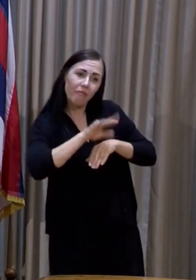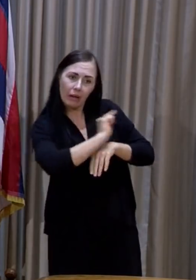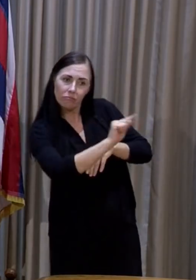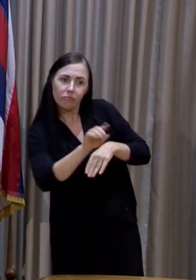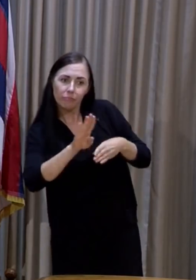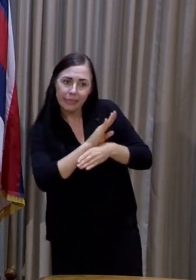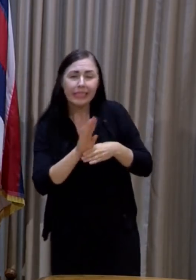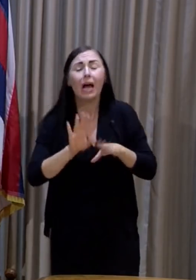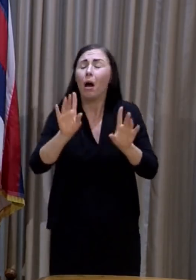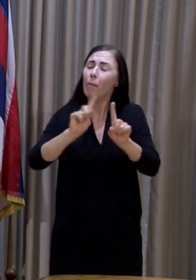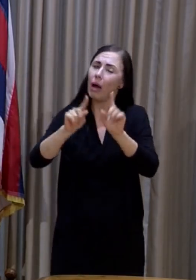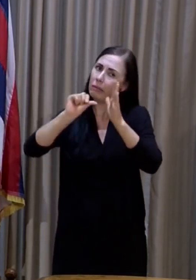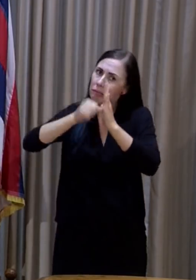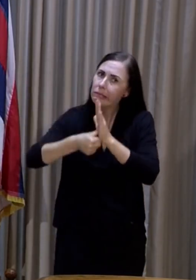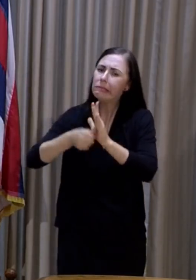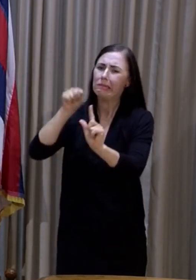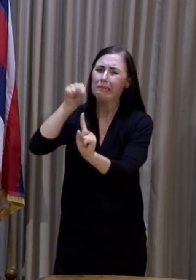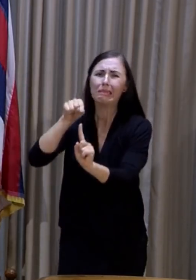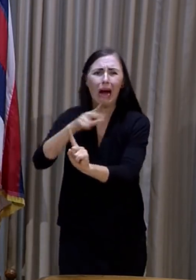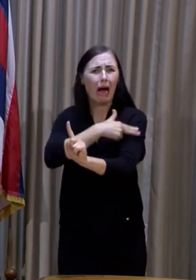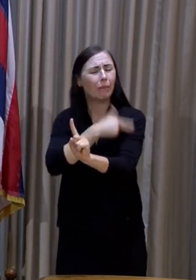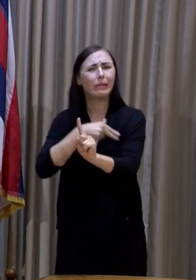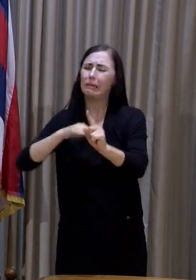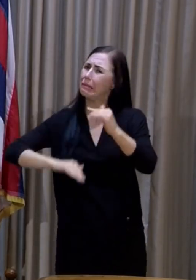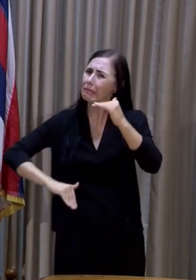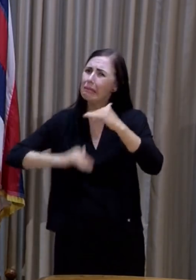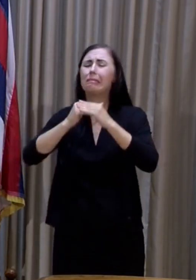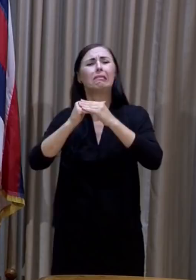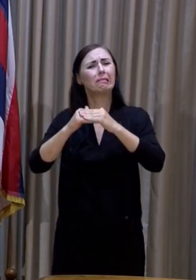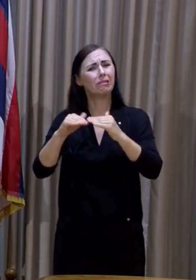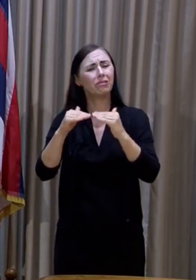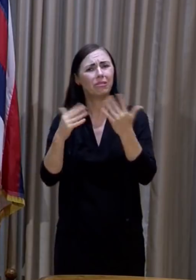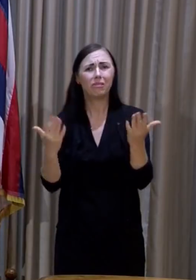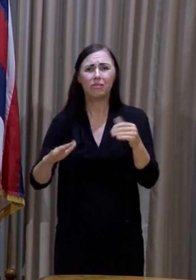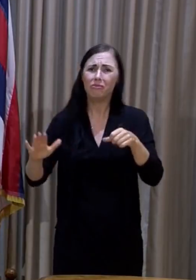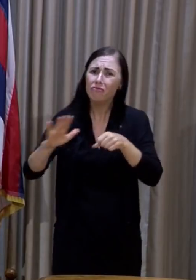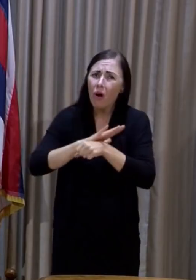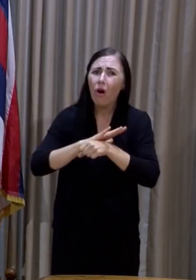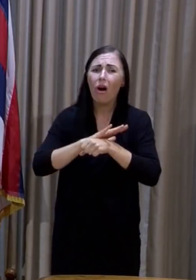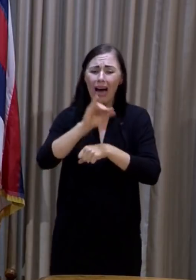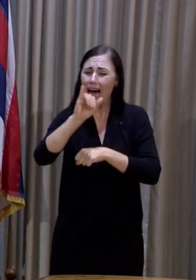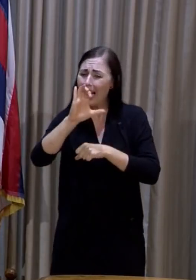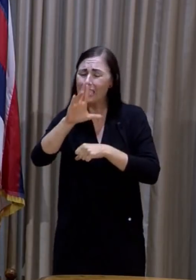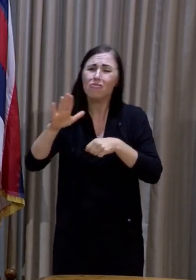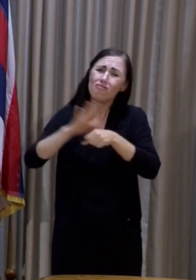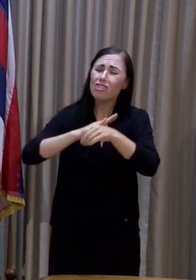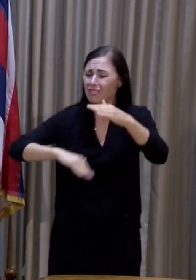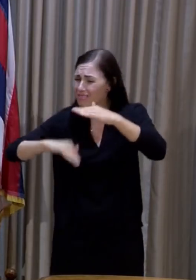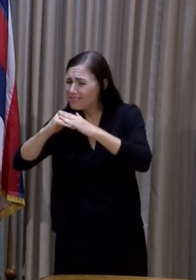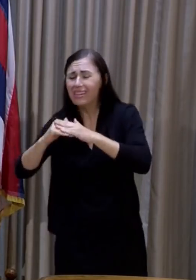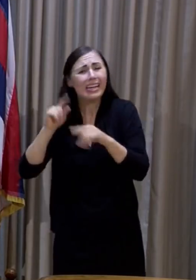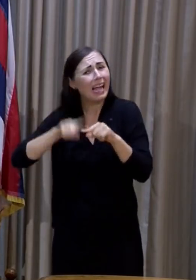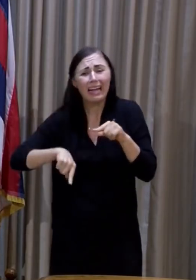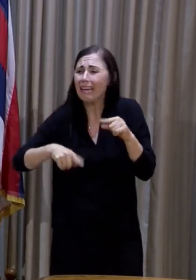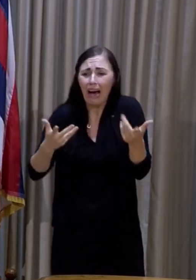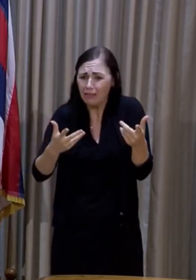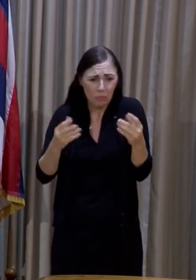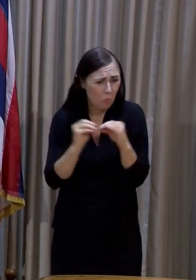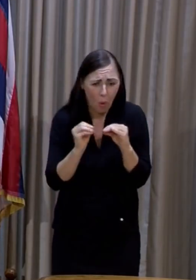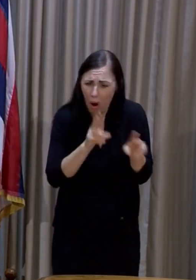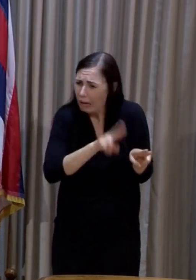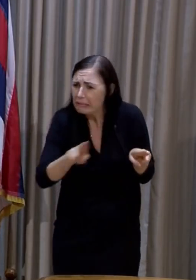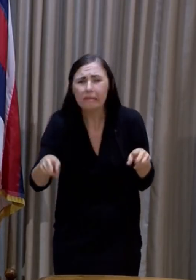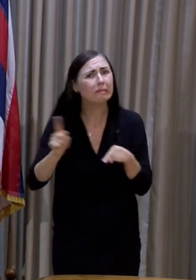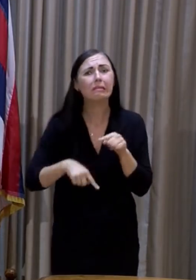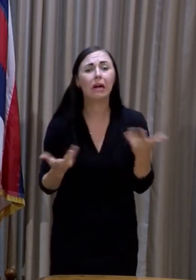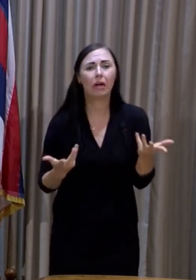hospitals are at capacity. Our ICUs are full. We are working